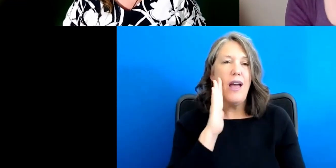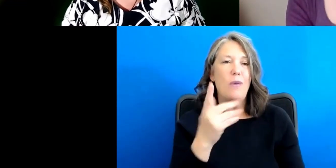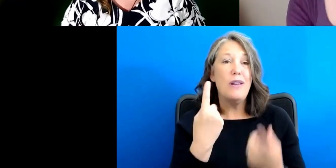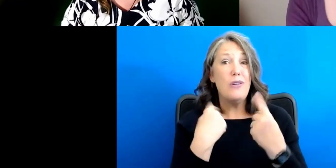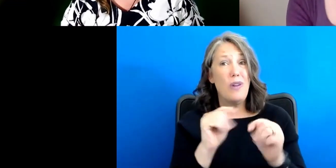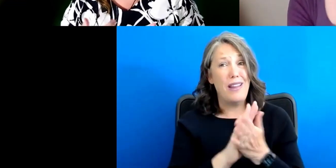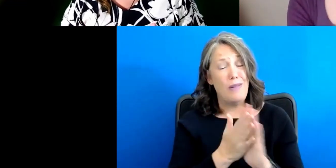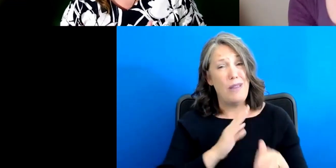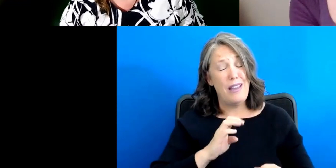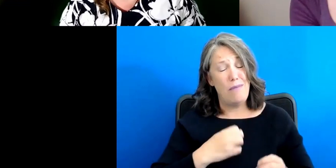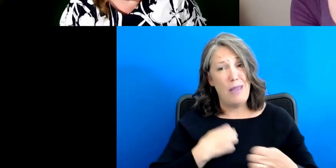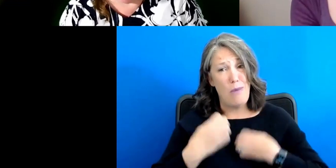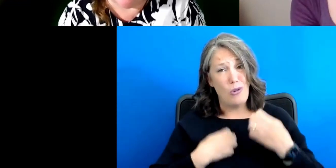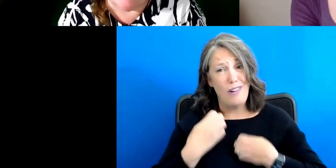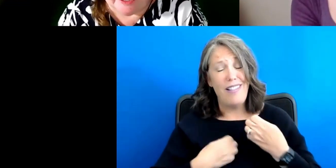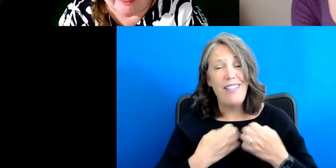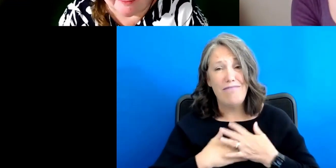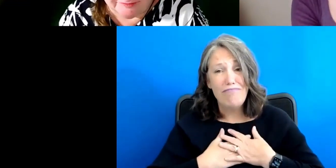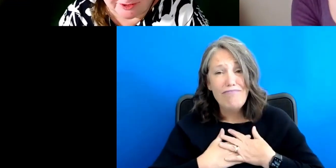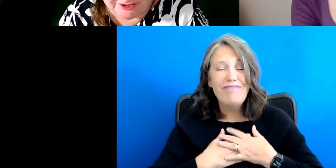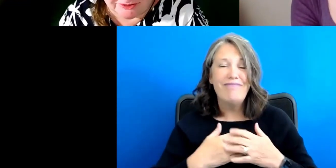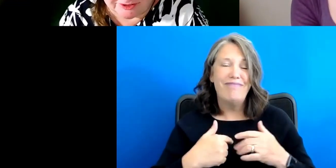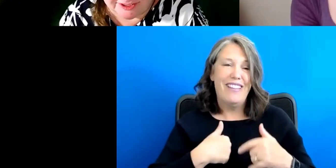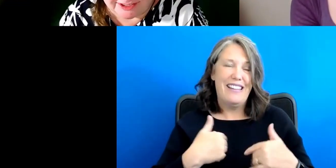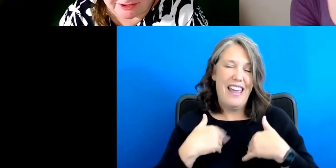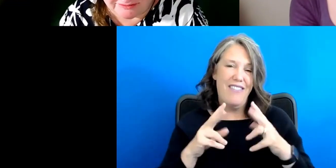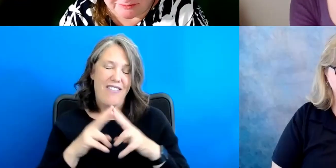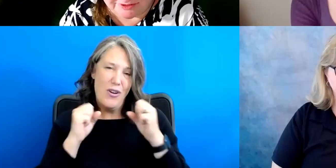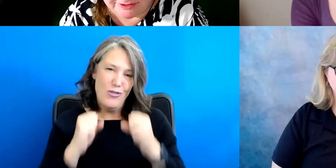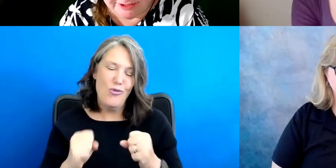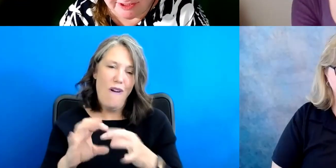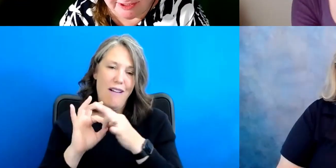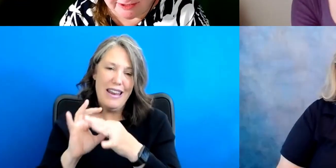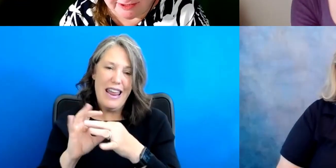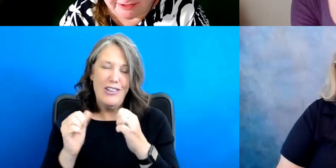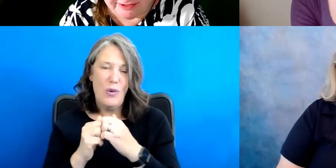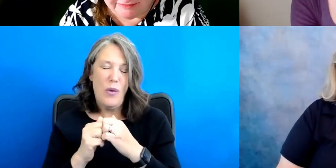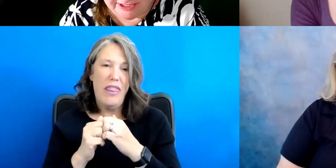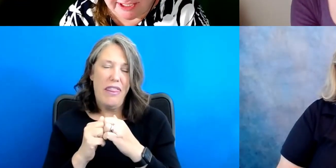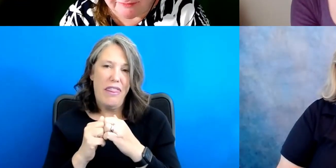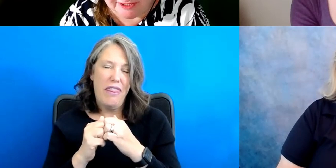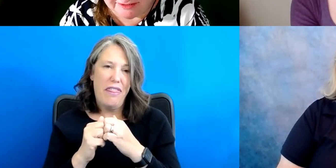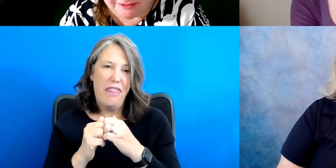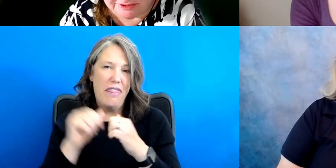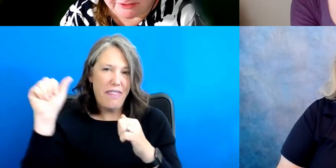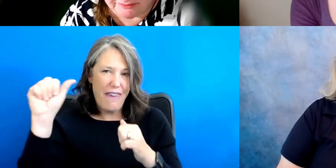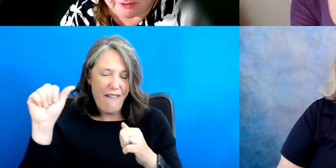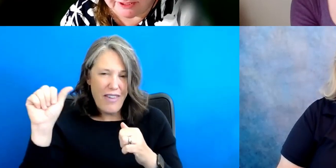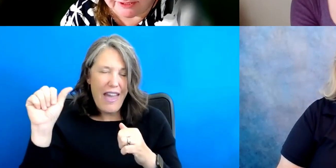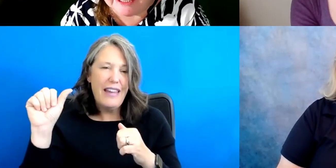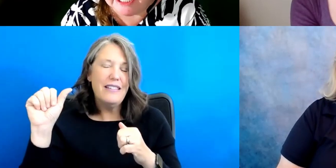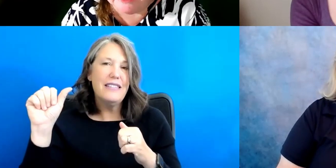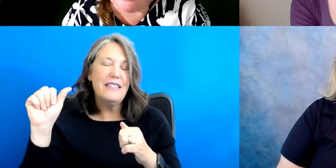emotional about this because, um, I have a very strong connection with the, the Afghans with